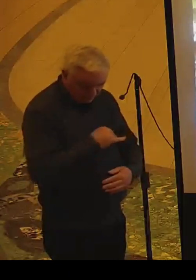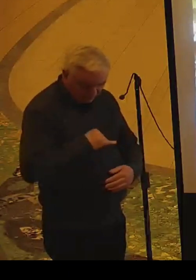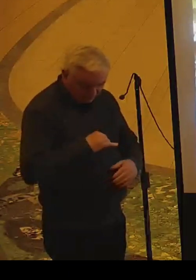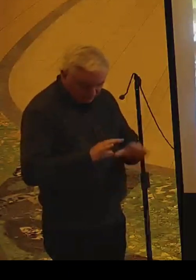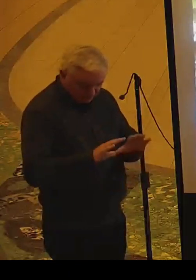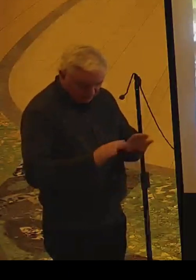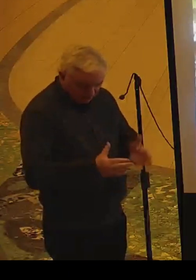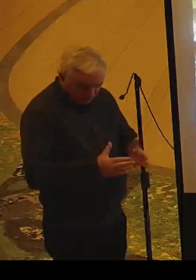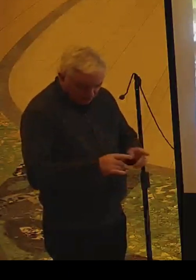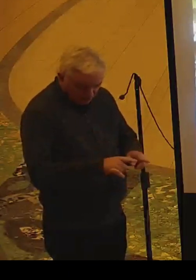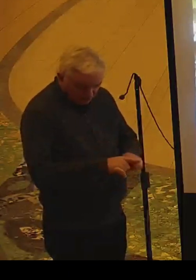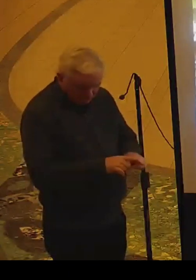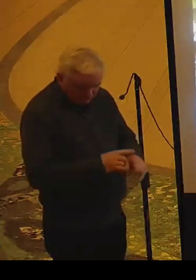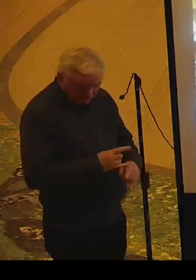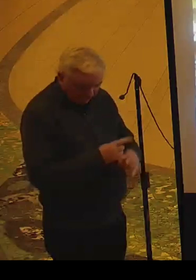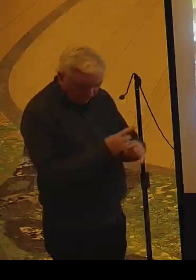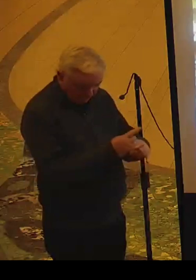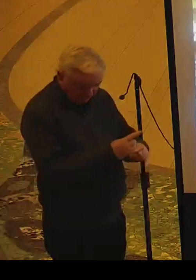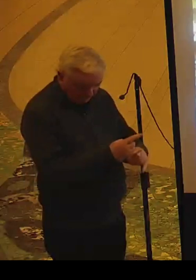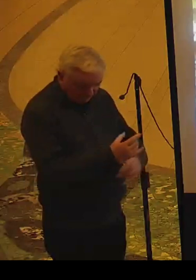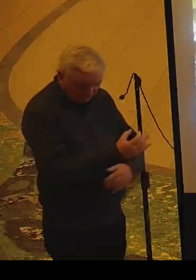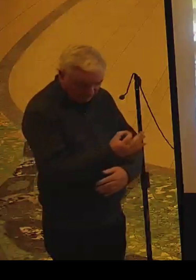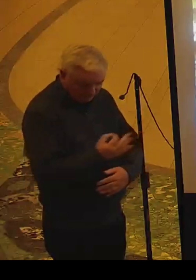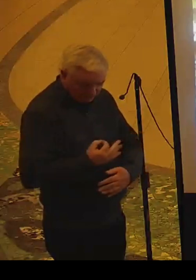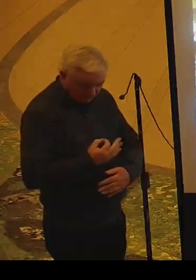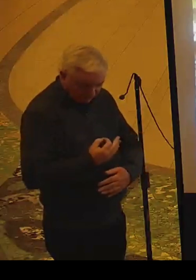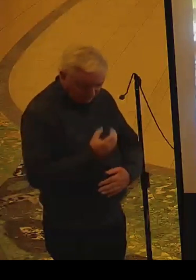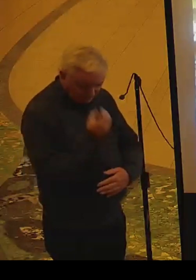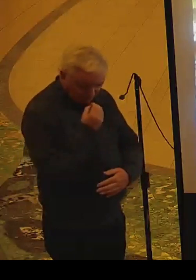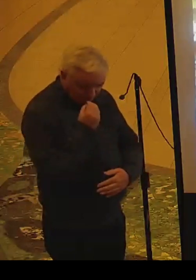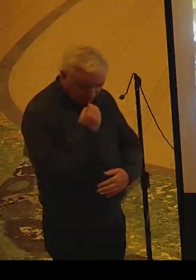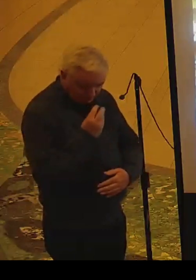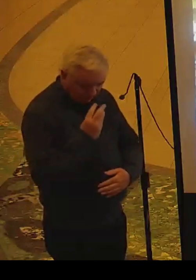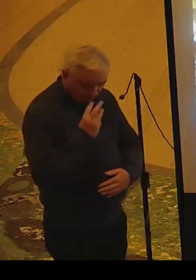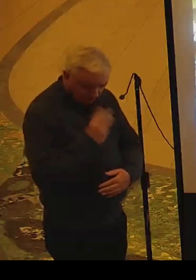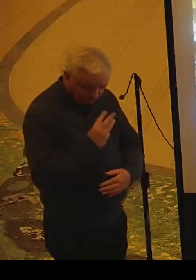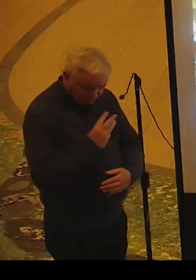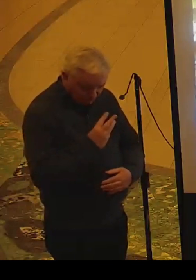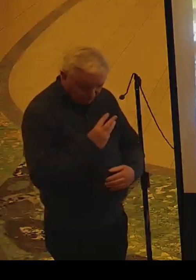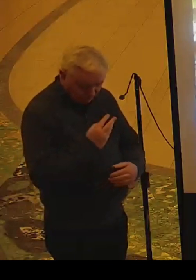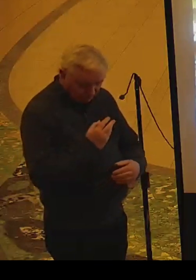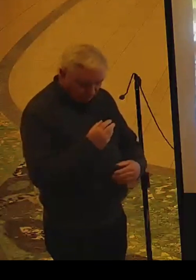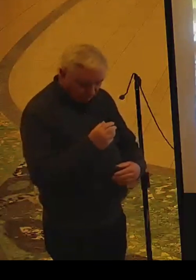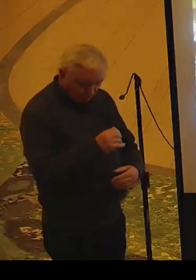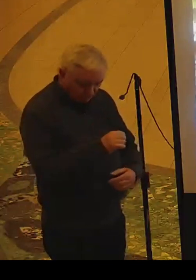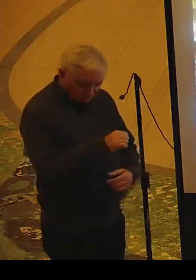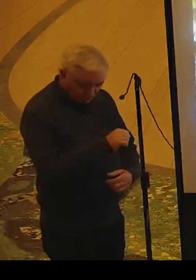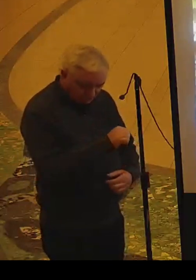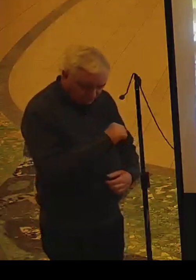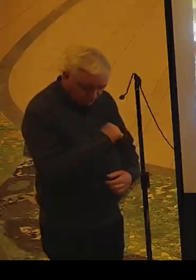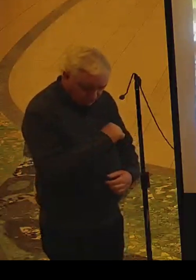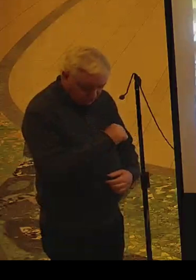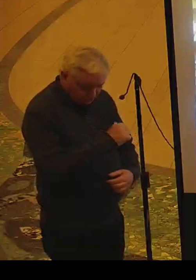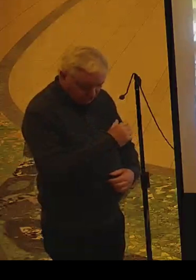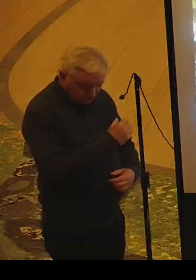They're also helping to get food and water to